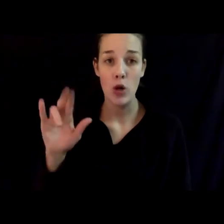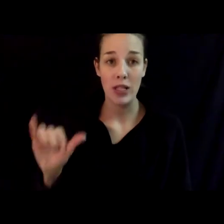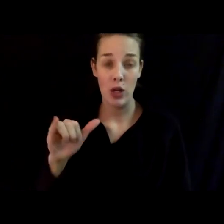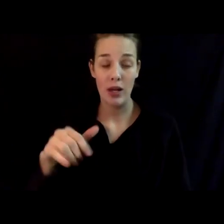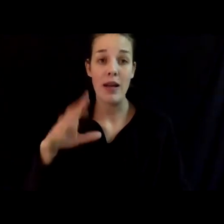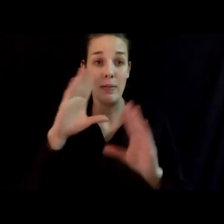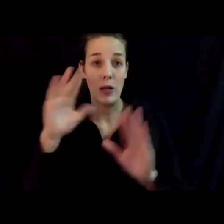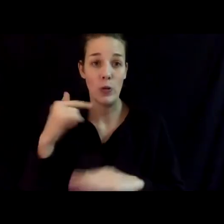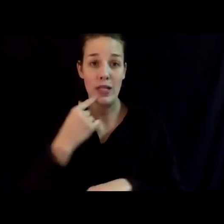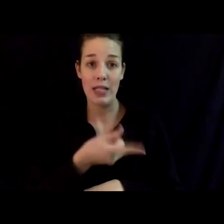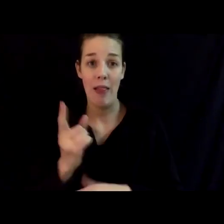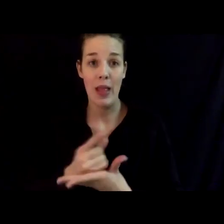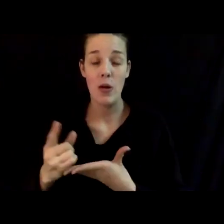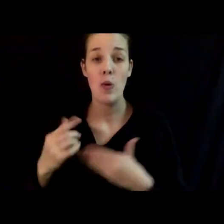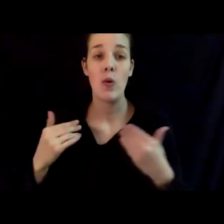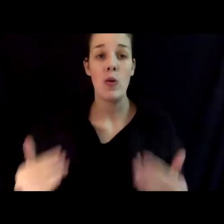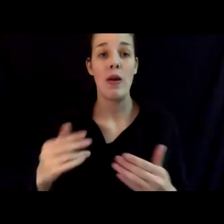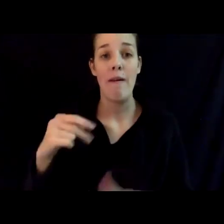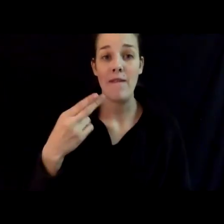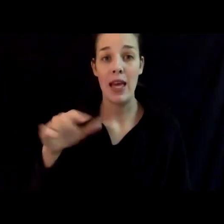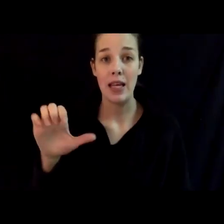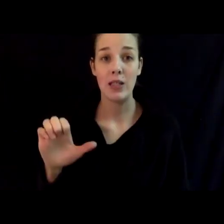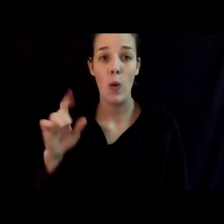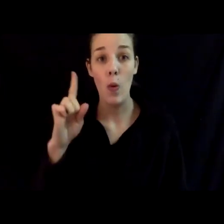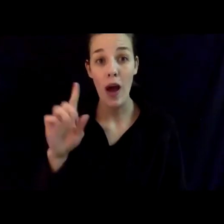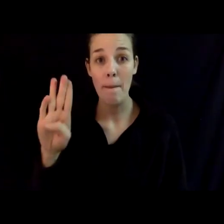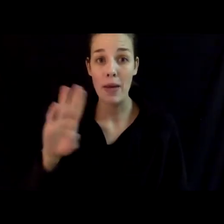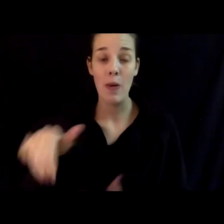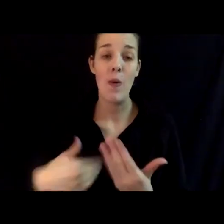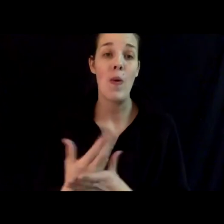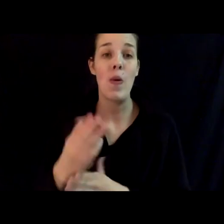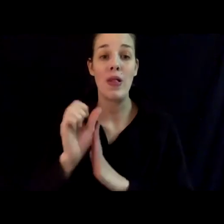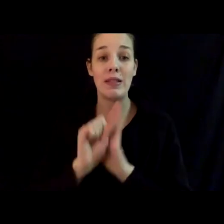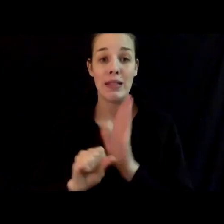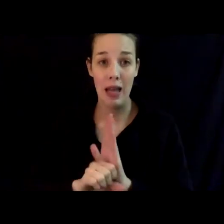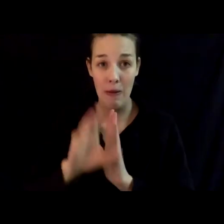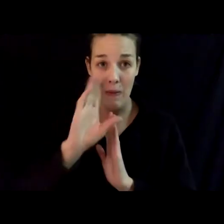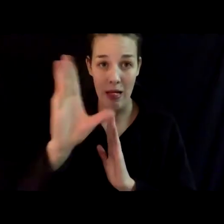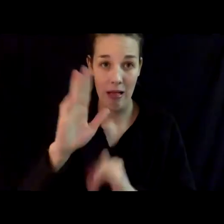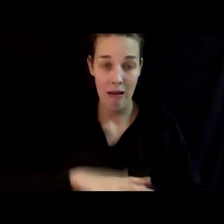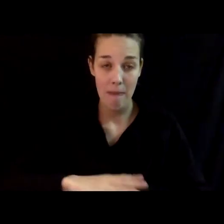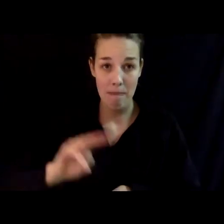that we will move to Phase 1B as an entire state on Monday.